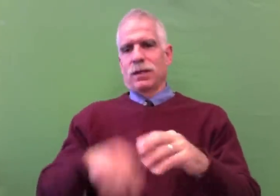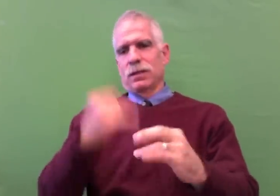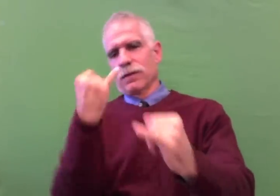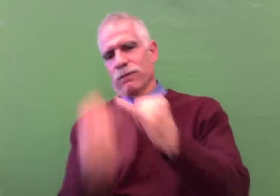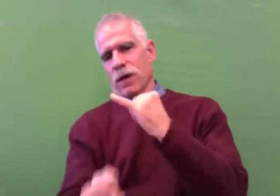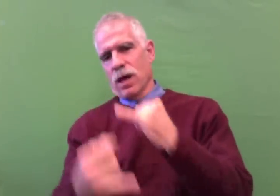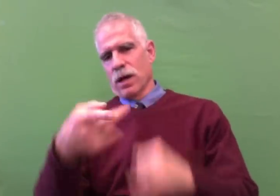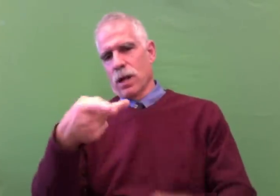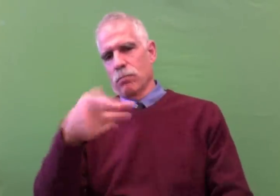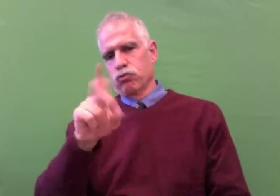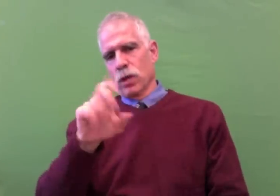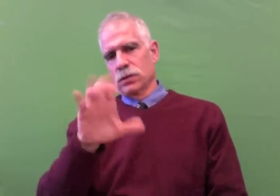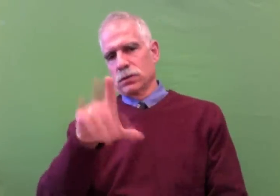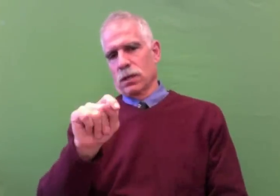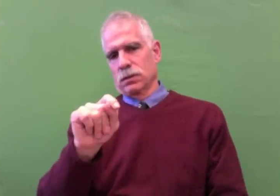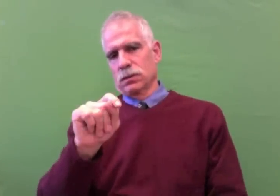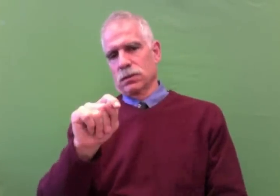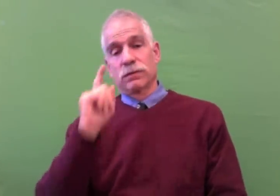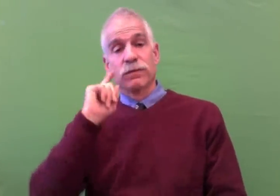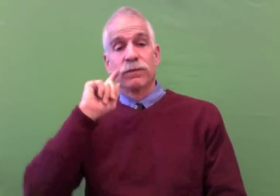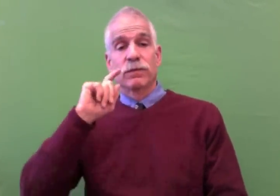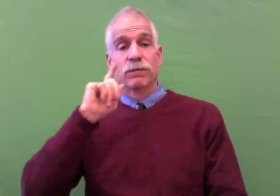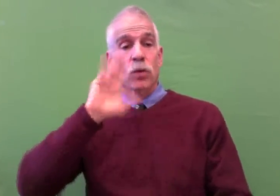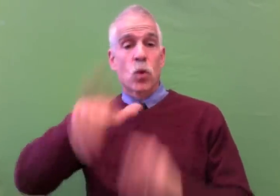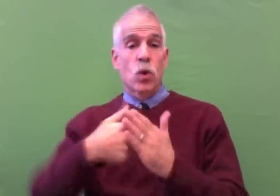and that is more important than the final product.